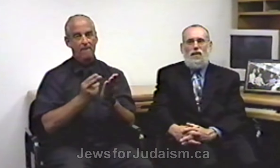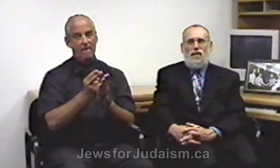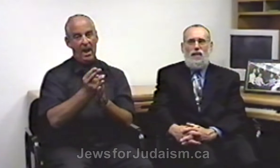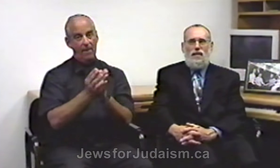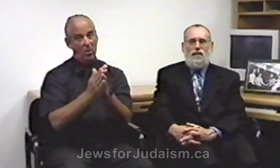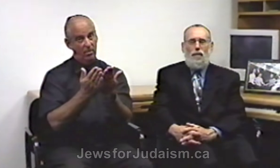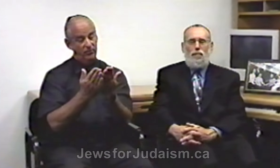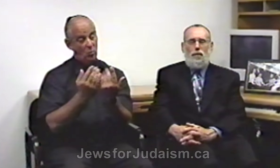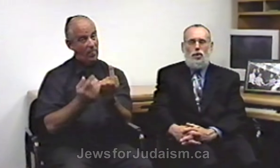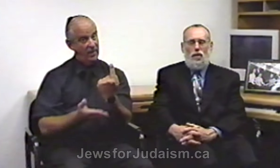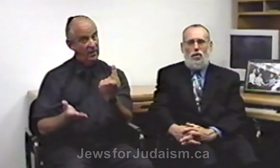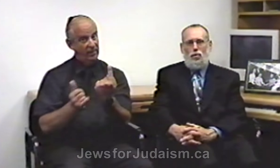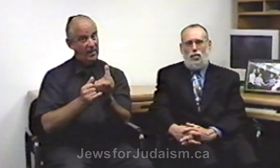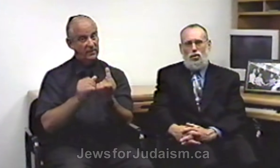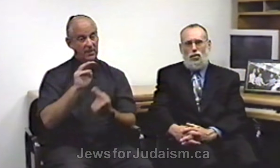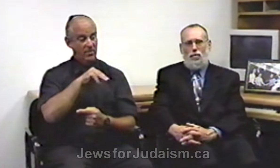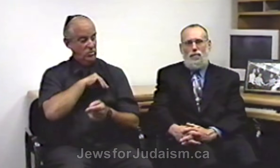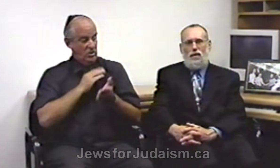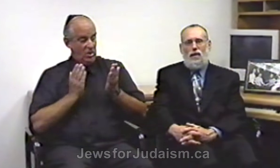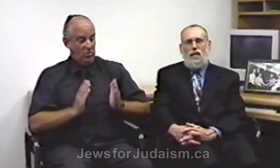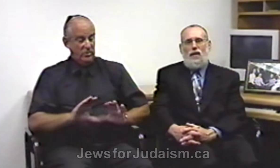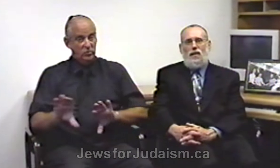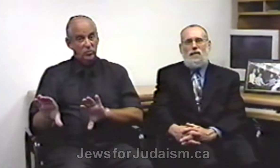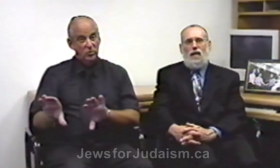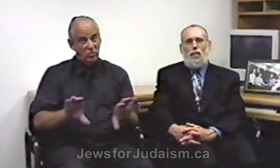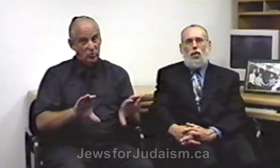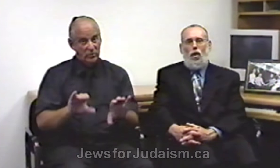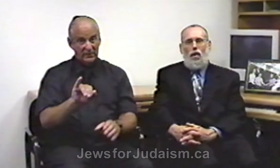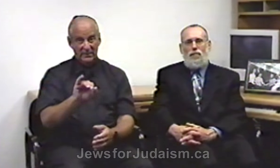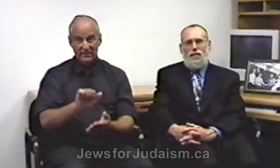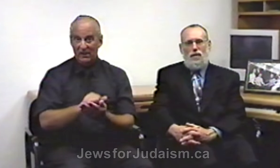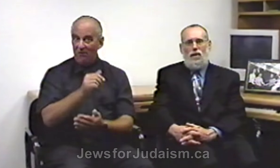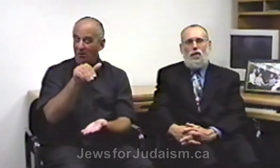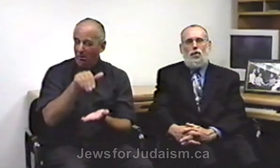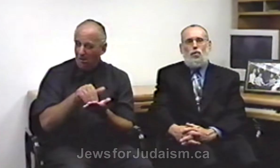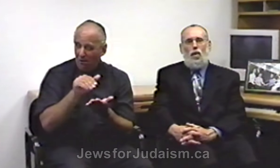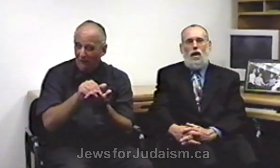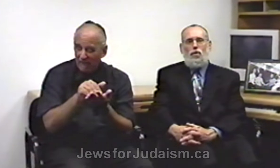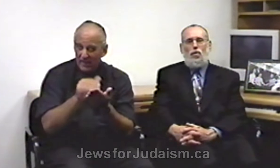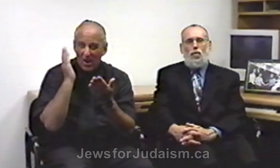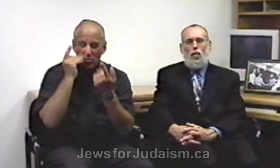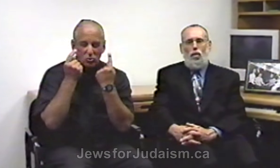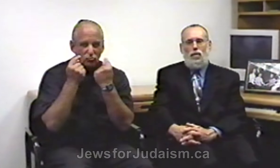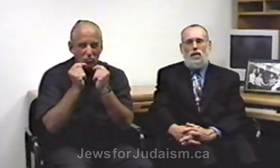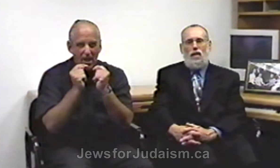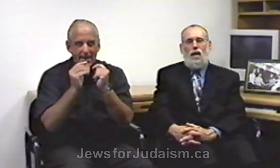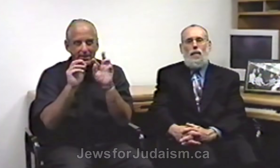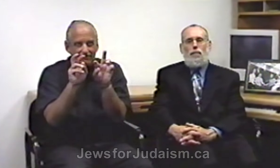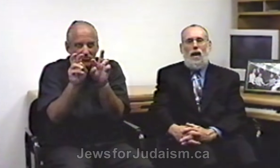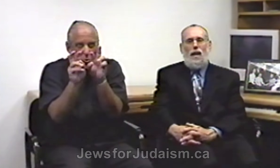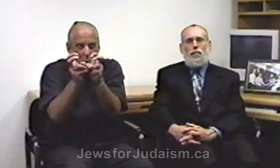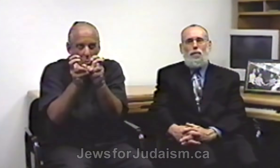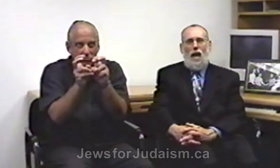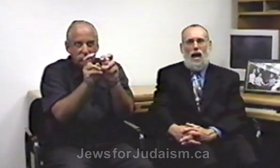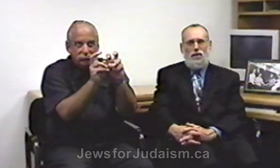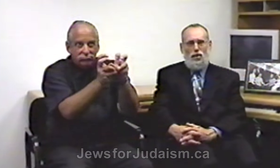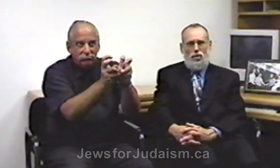the things that missionaries will do is they will often try to quote Bible passages